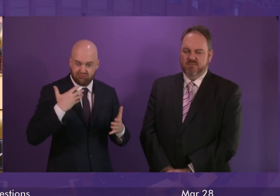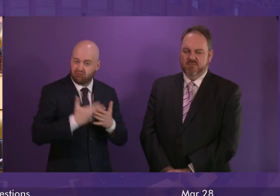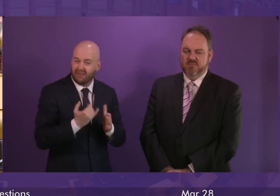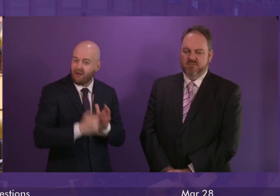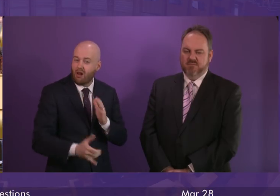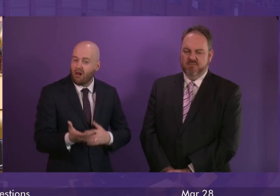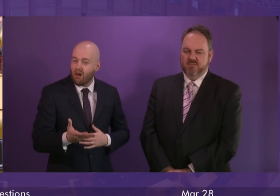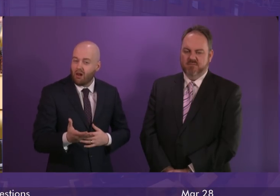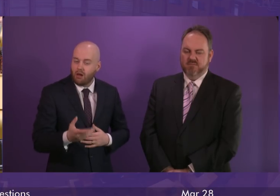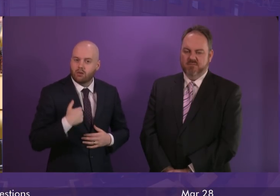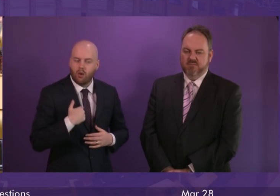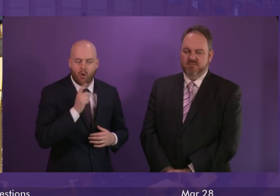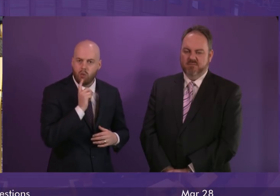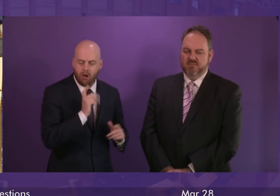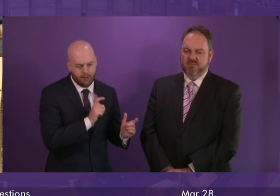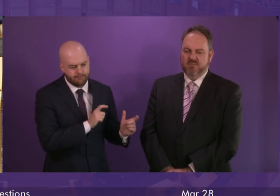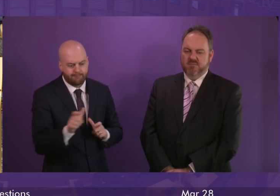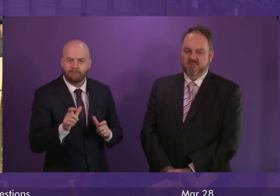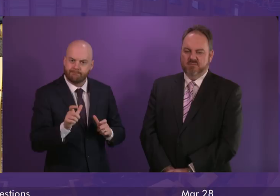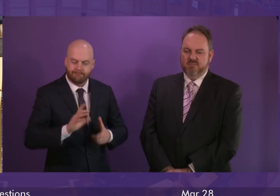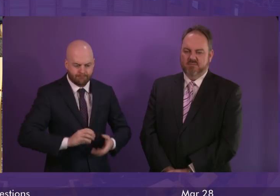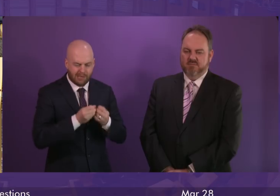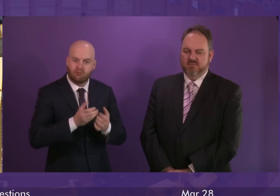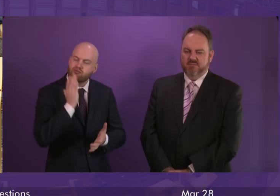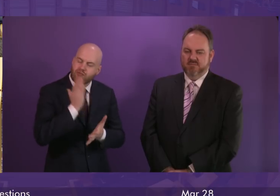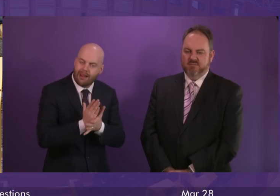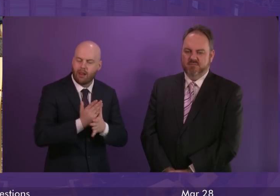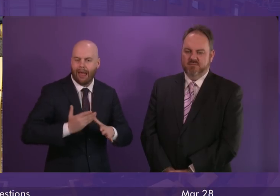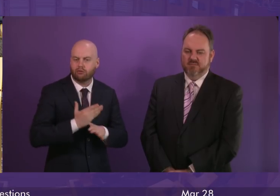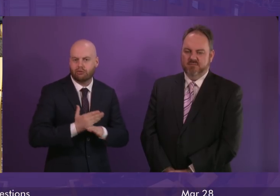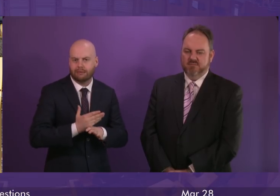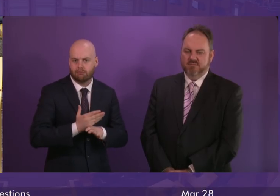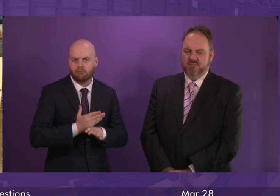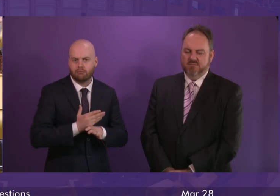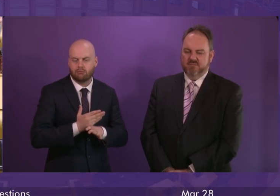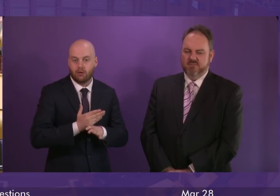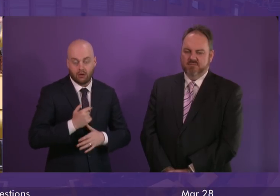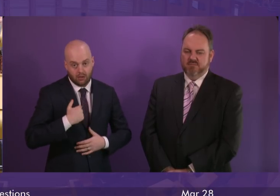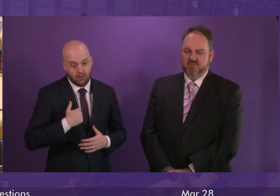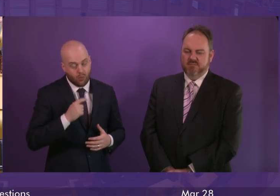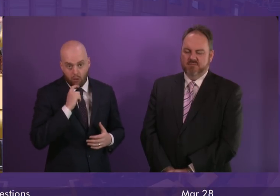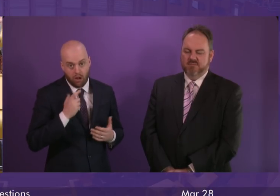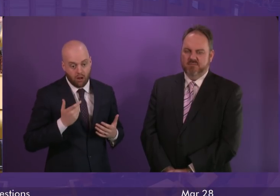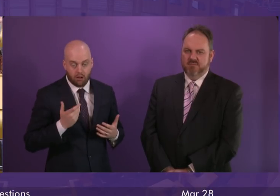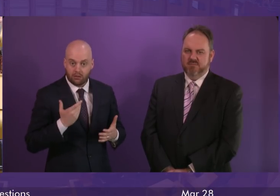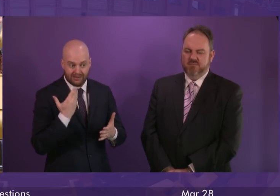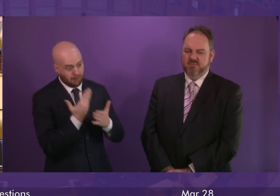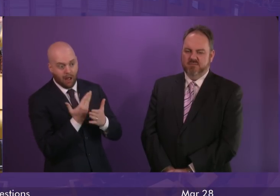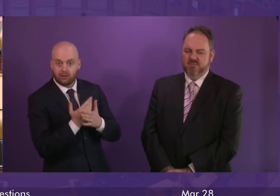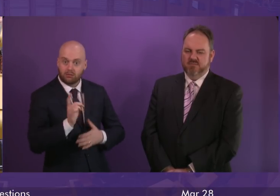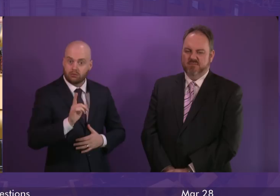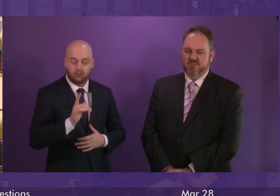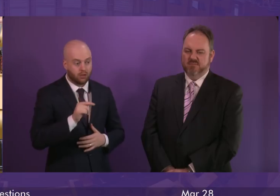So what we will continue to do is take real action and what we will also continue to do is demand that the powers that the Tories are now